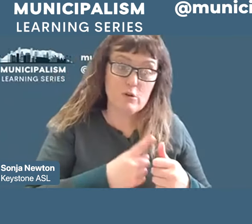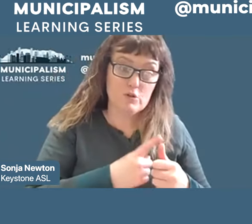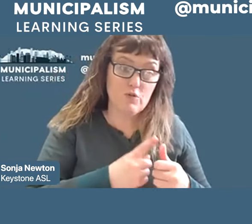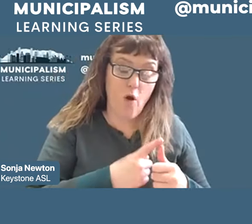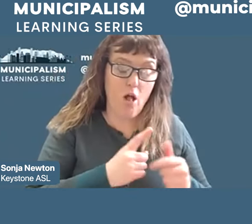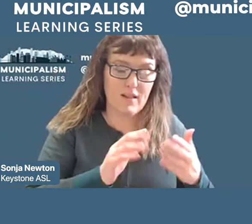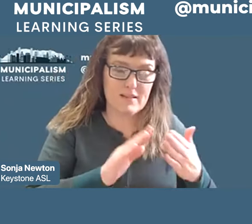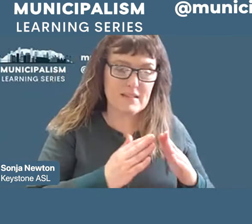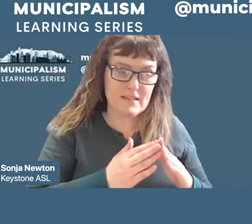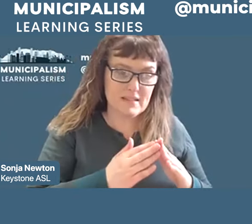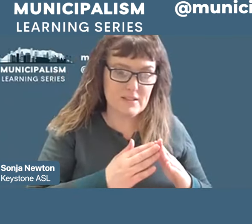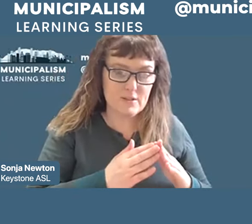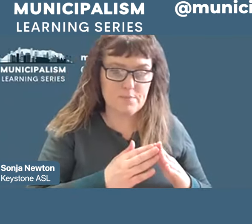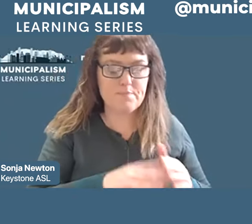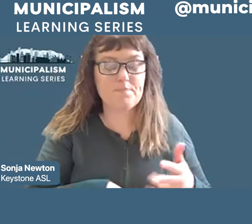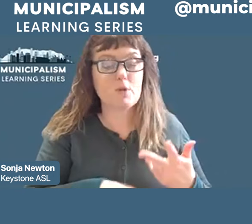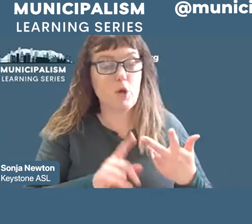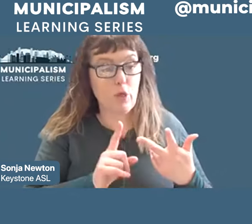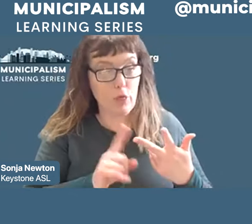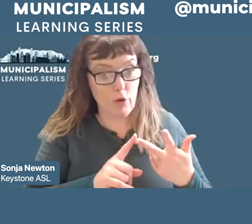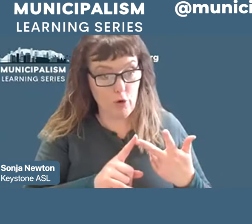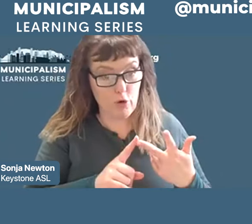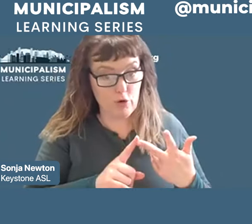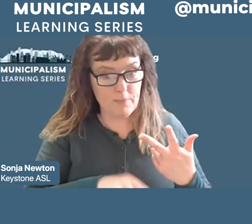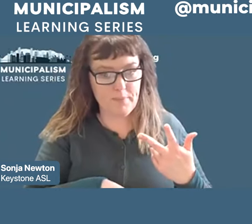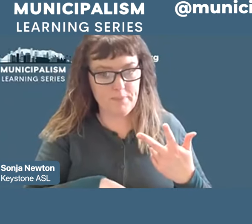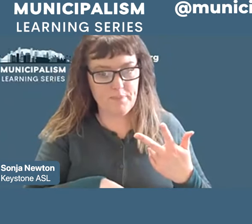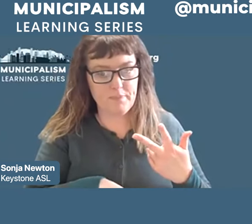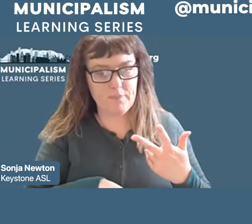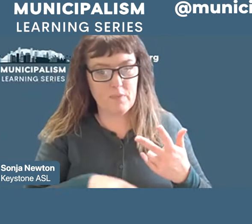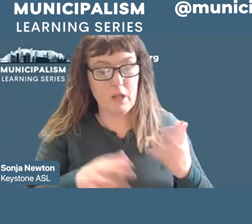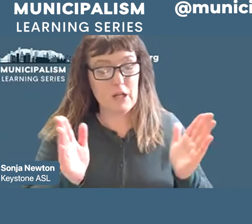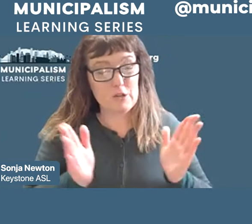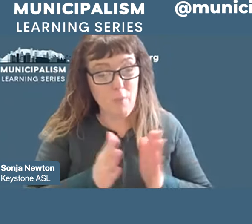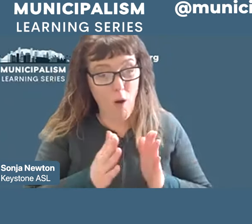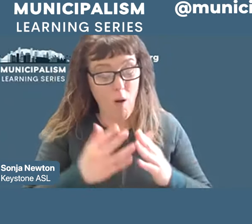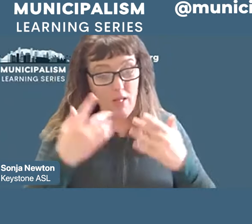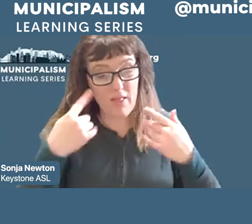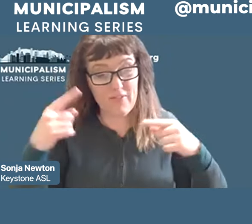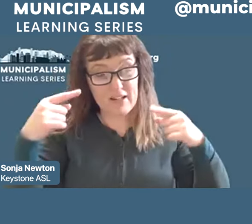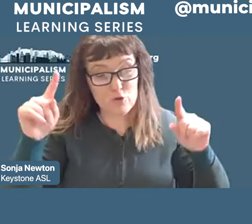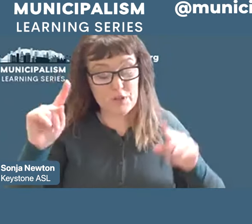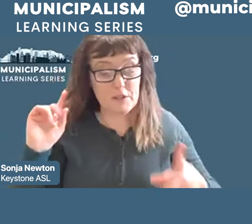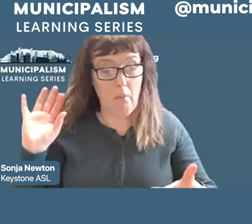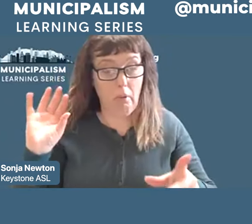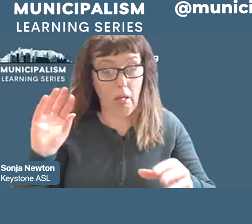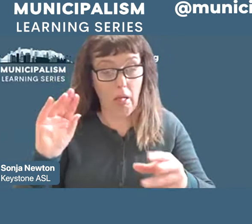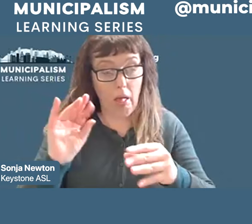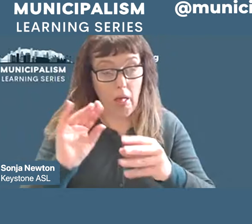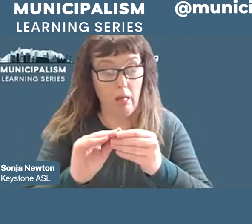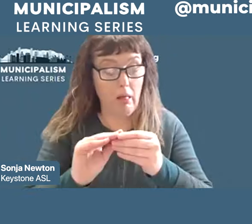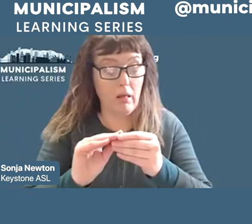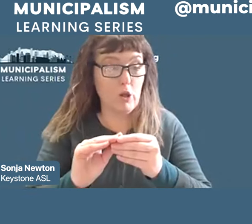The third point I want to make is that small victories can be cumulative and produce big results.